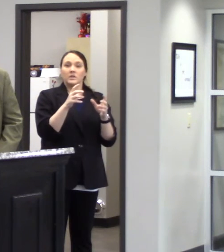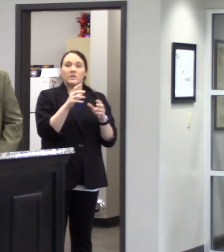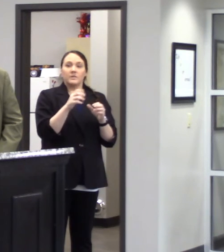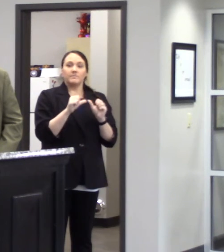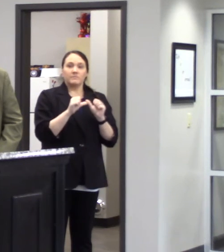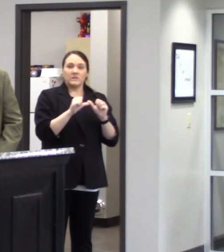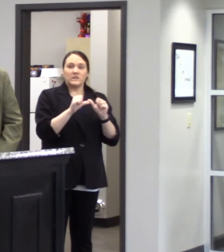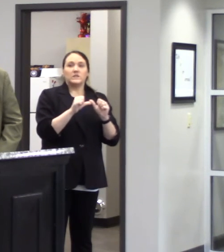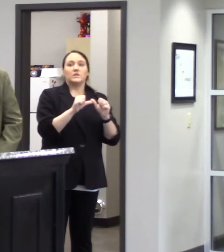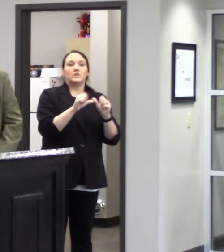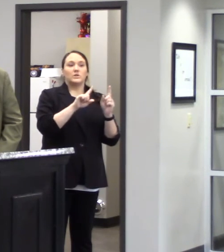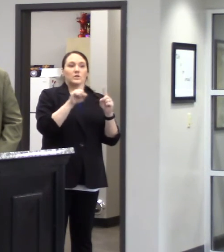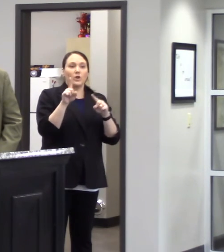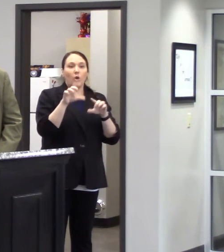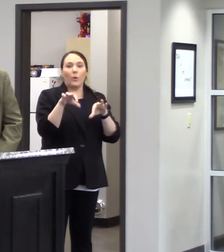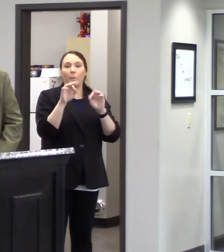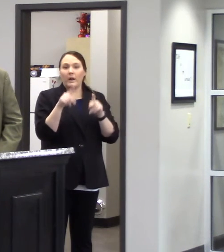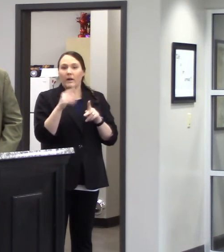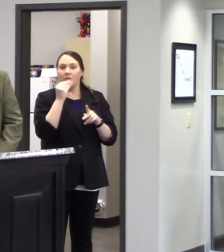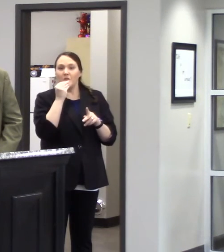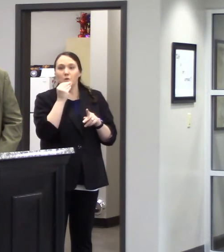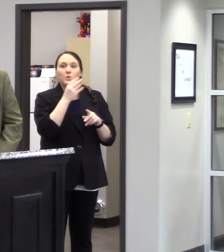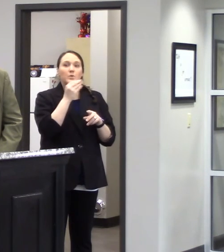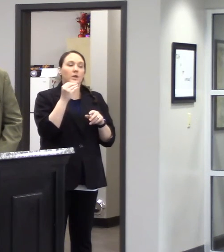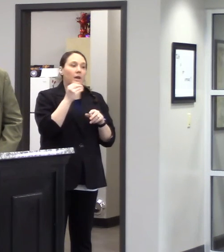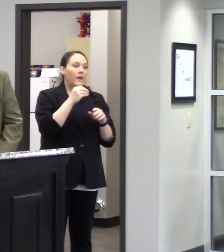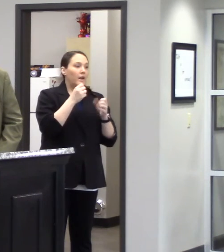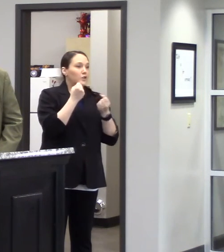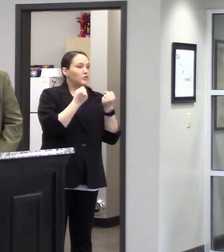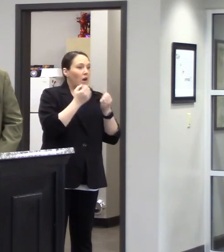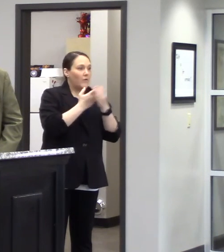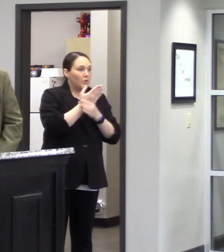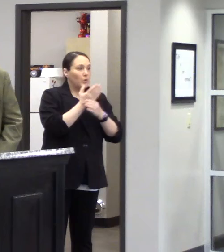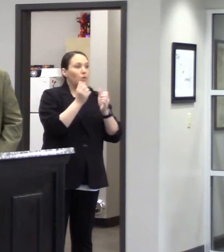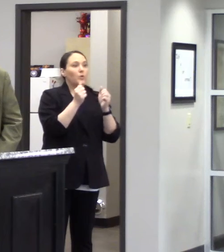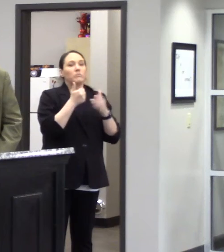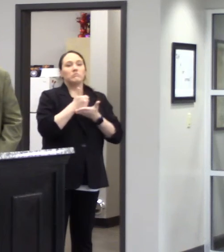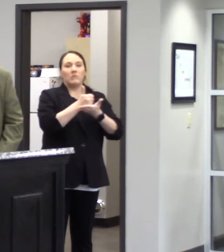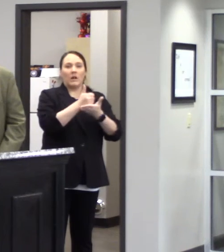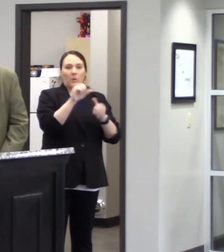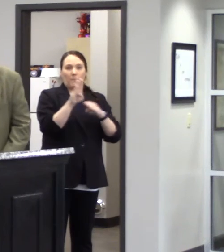go to the takeouts and go through the drive-throughs to help help those businesses